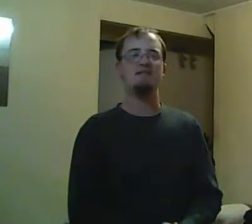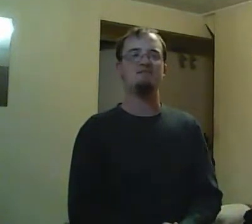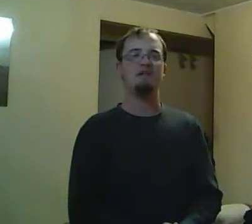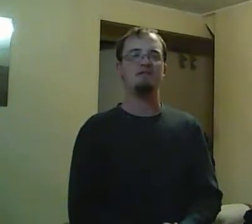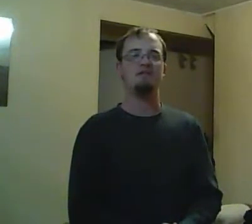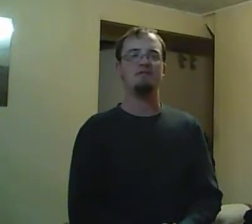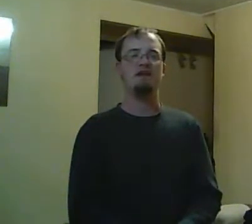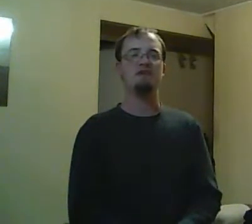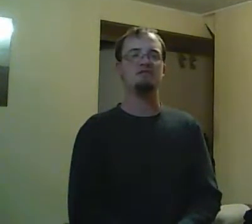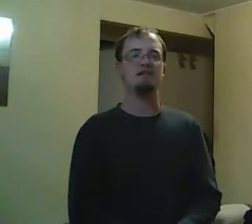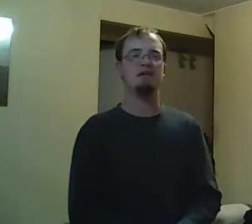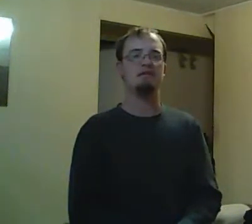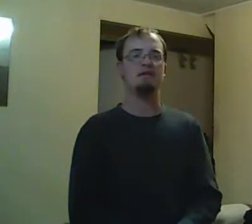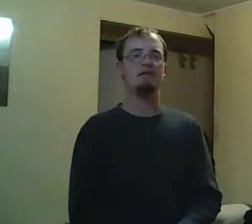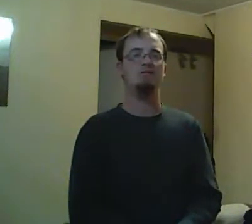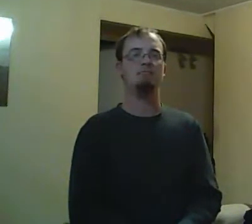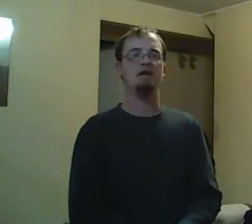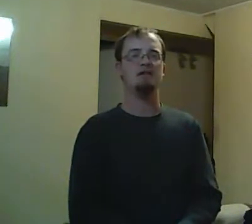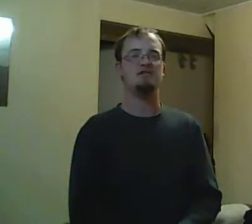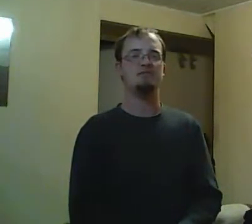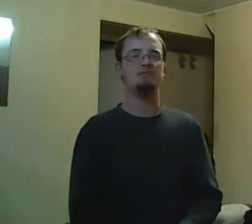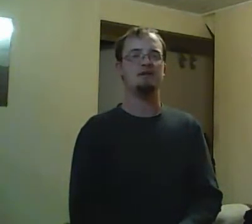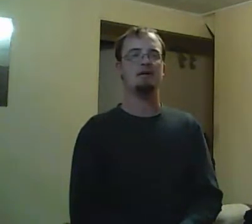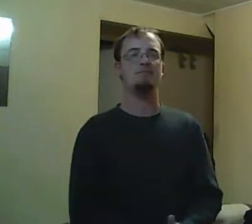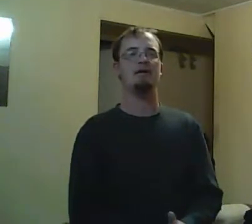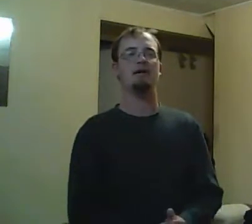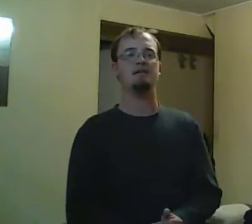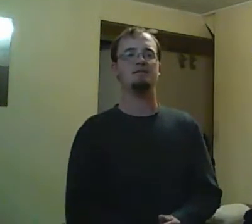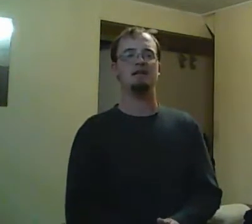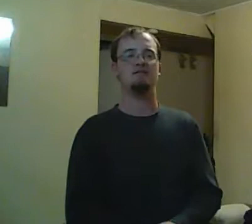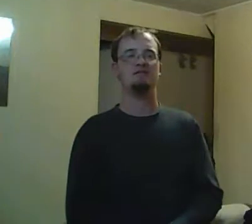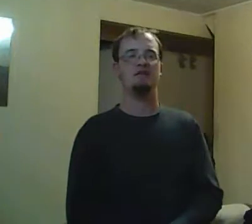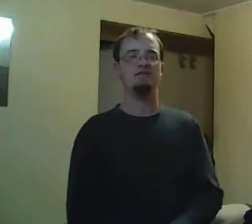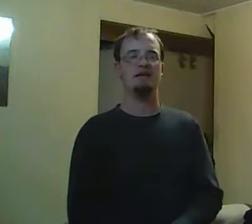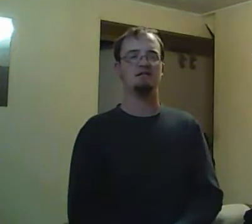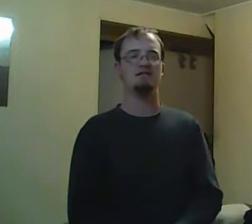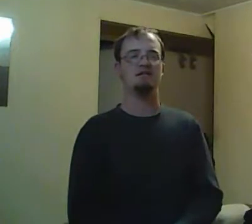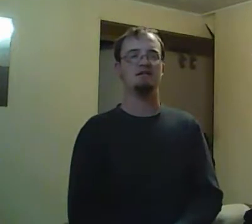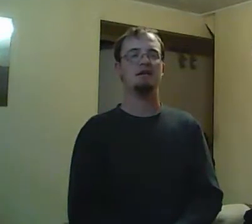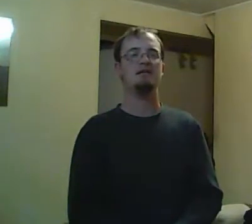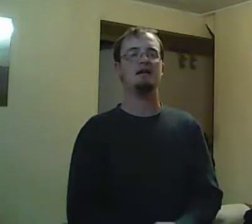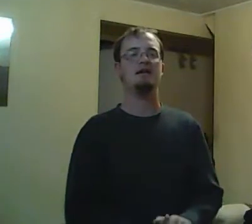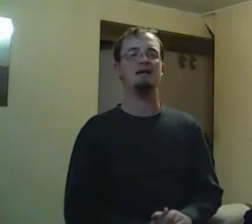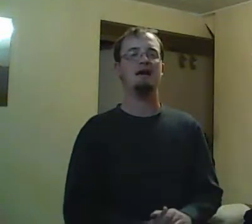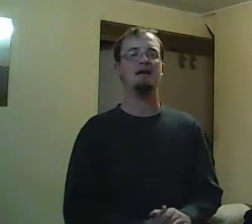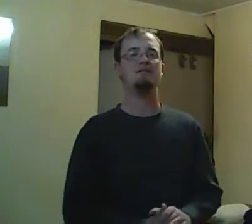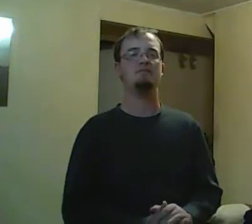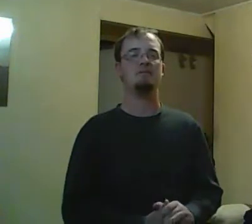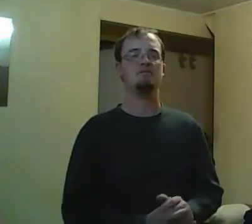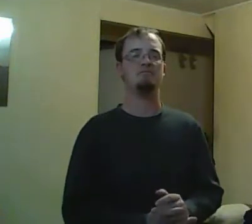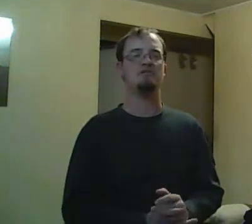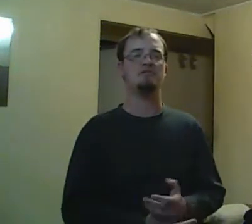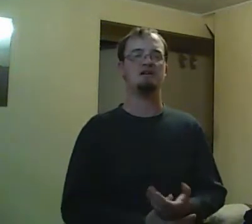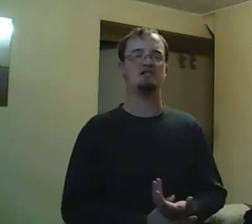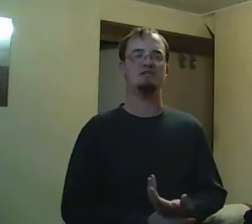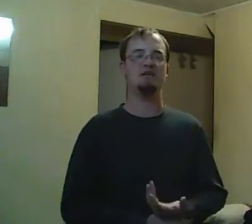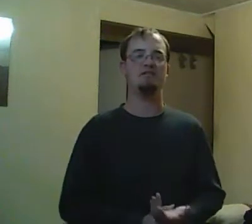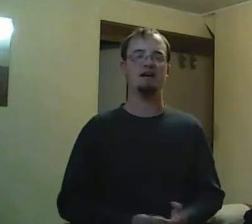Radich and all that. Radich practically tells Marco and Alex that the thing is